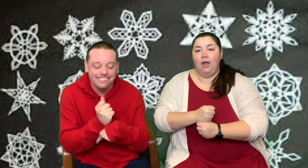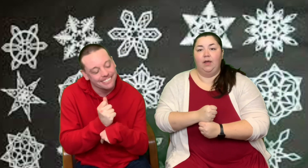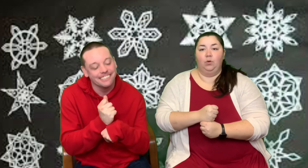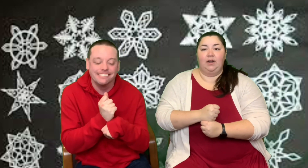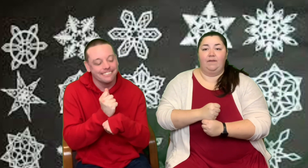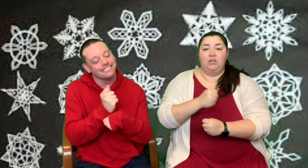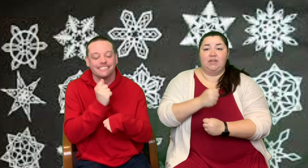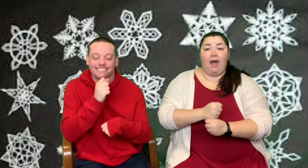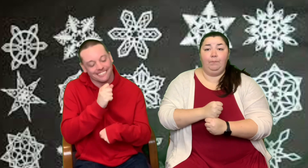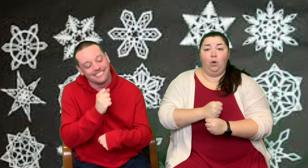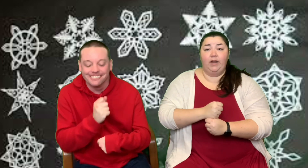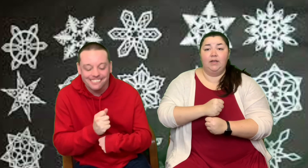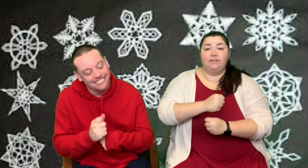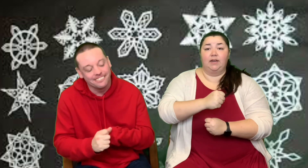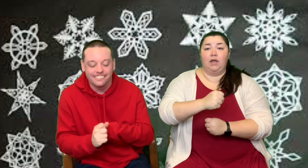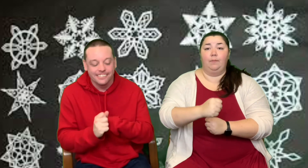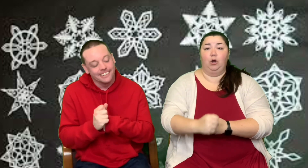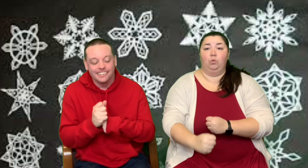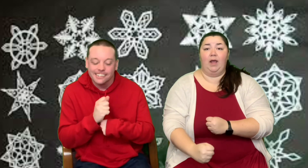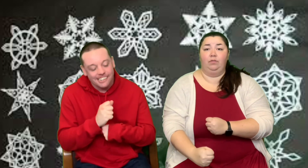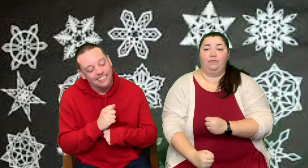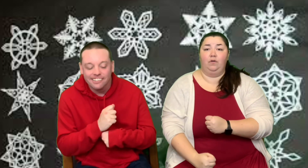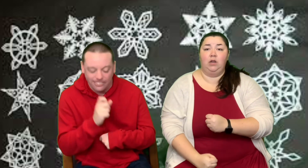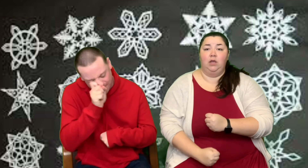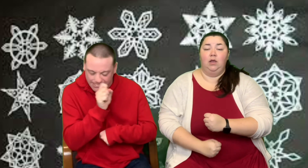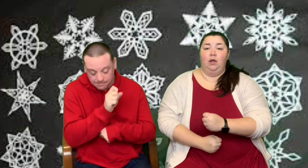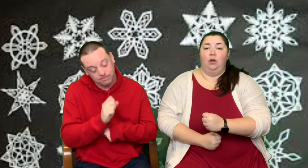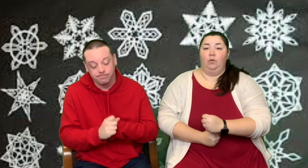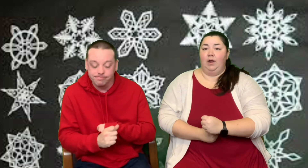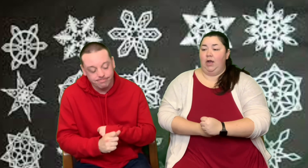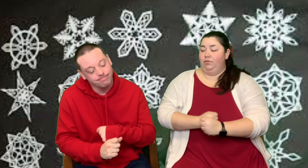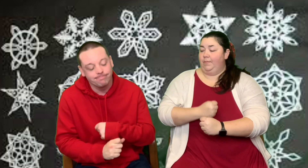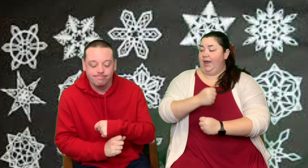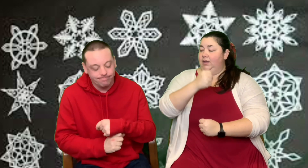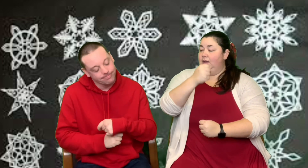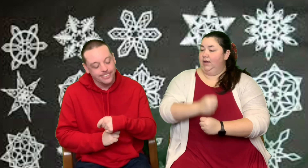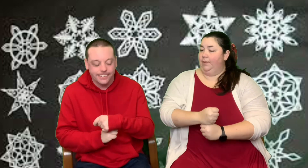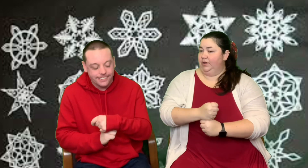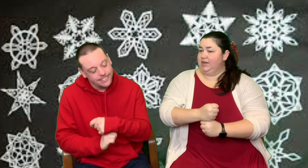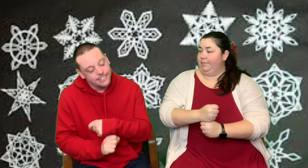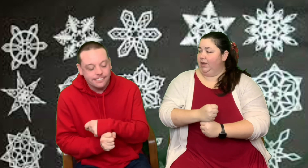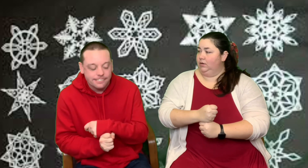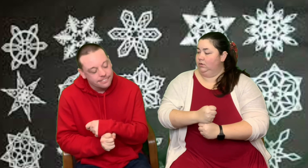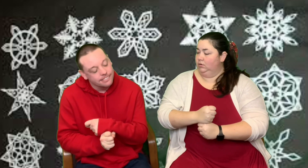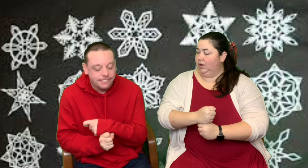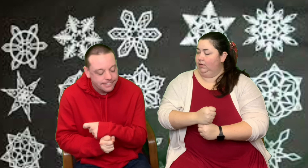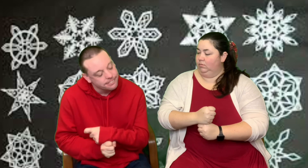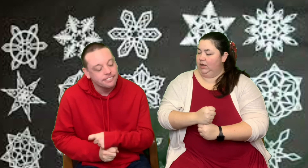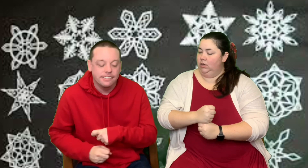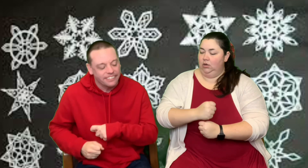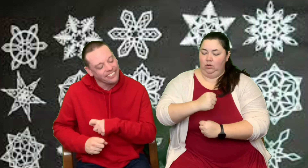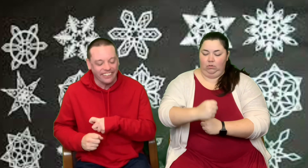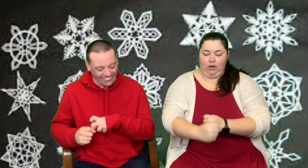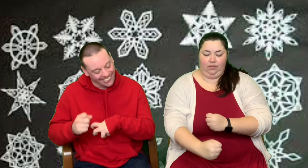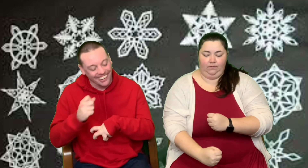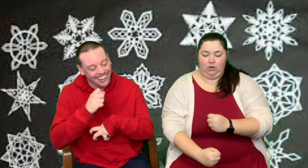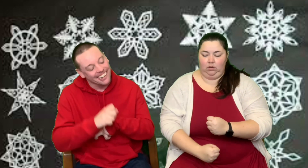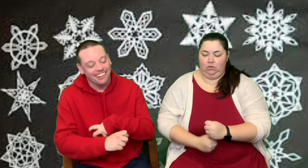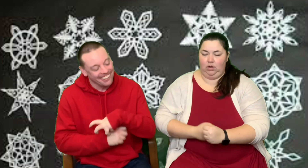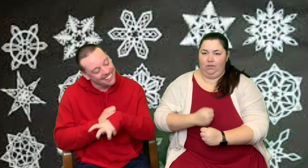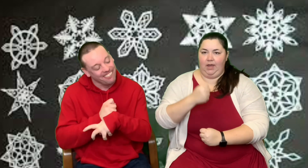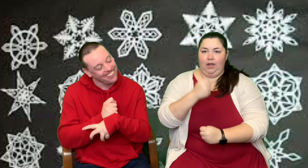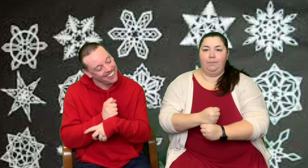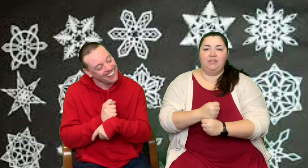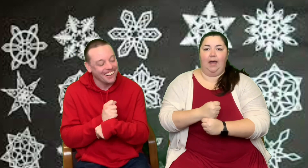Good job. Then we're going to have the top one. It's going to come around the front, around the back, and up on top again. Okay? Ready? Around the